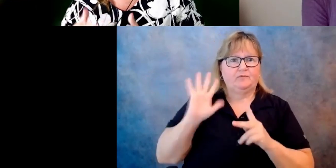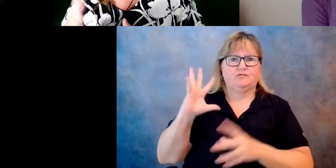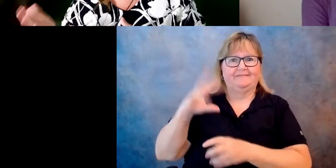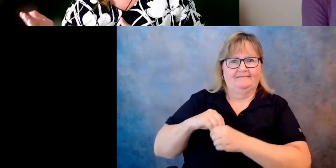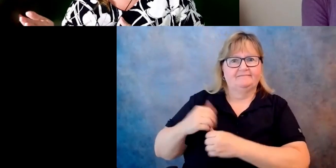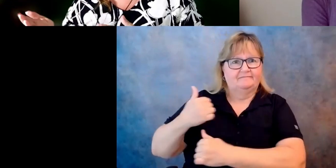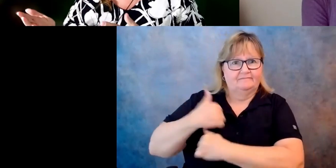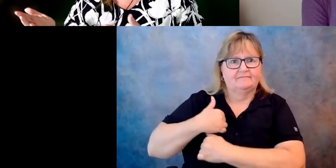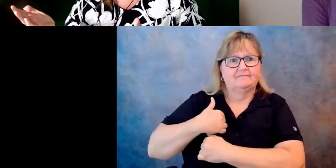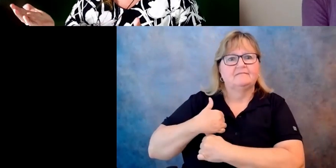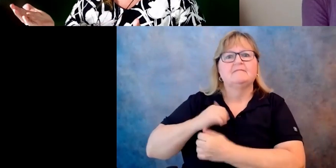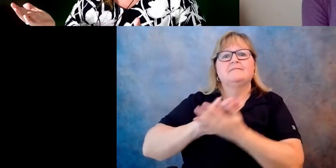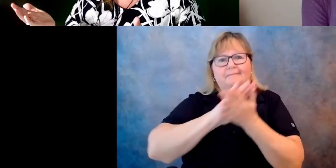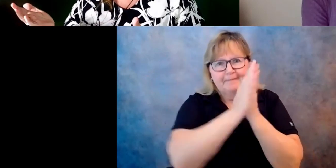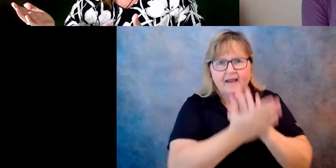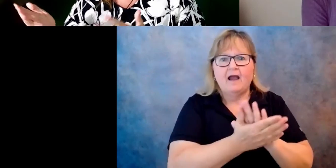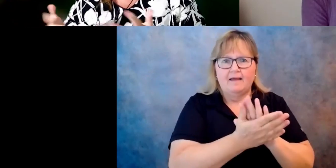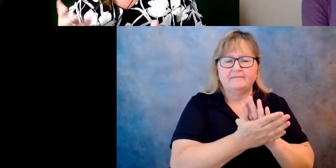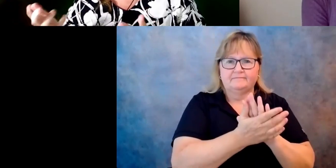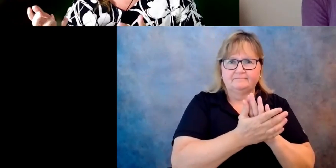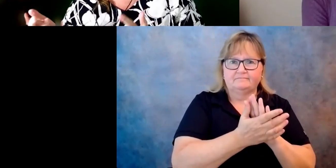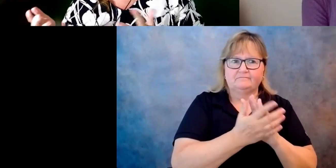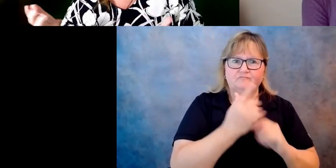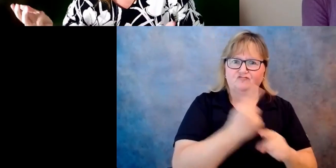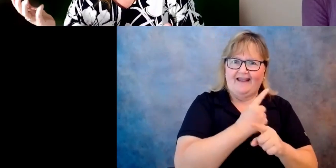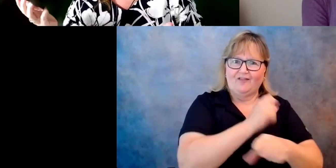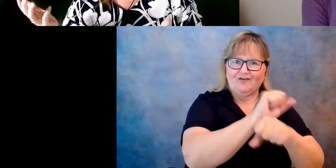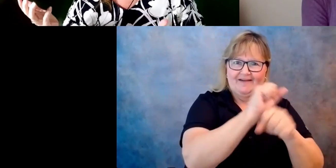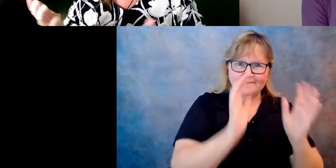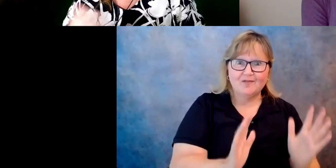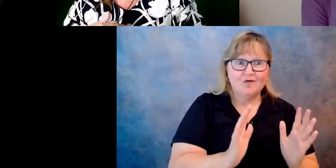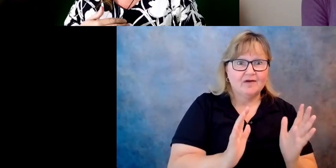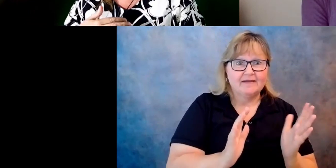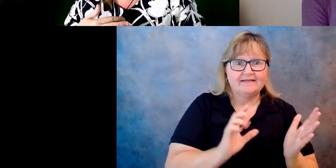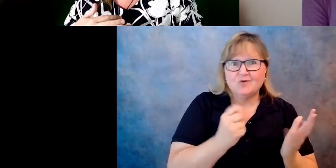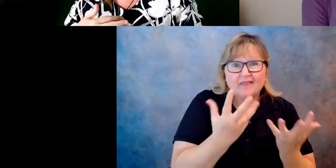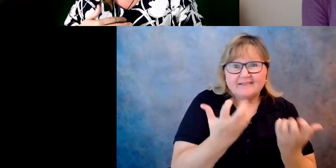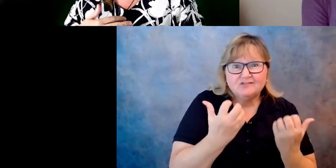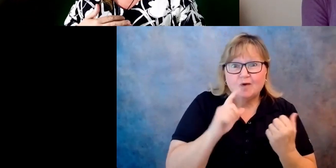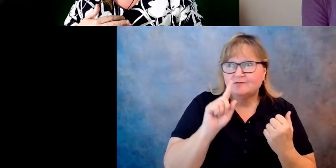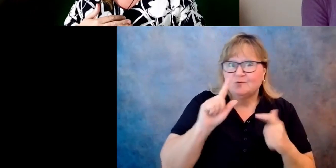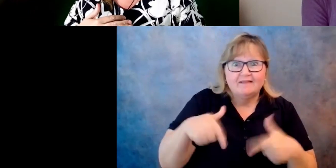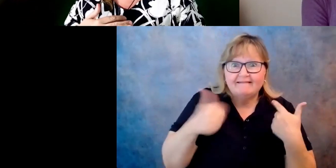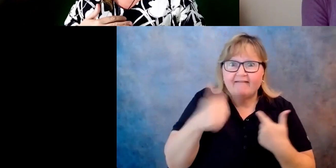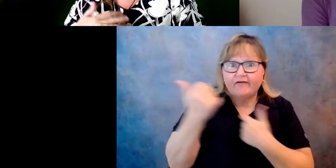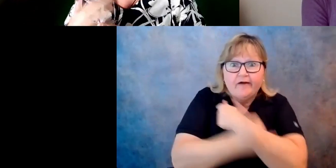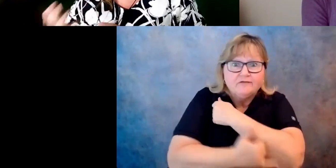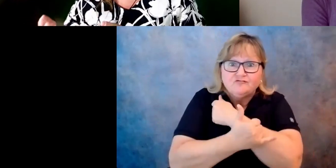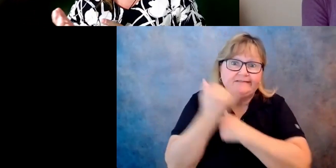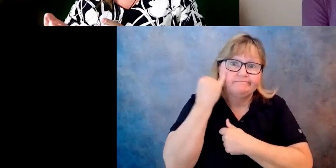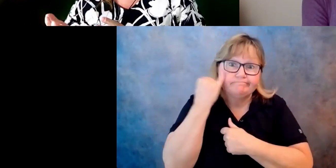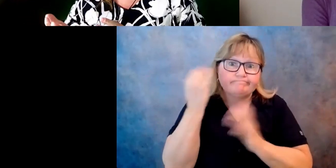go on to become civilian employees and they want to, or they just want to live overseas. Um, um,